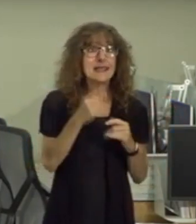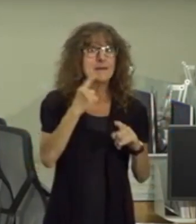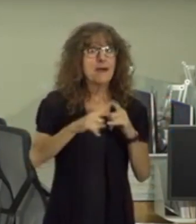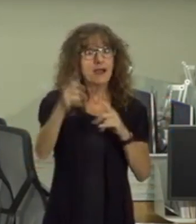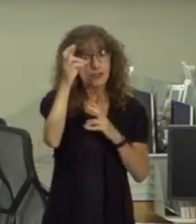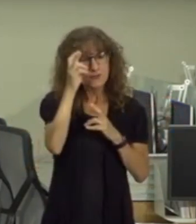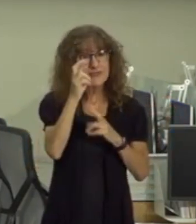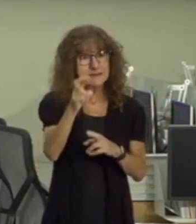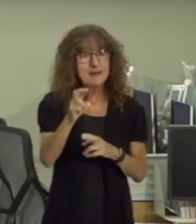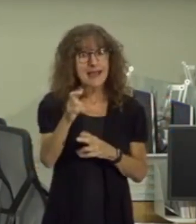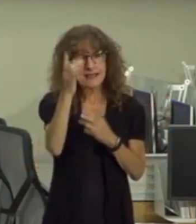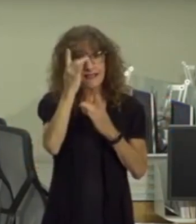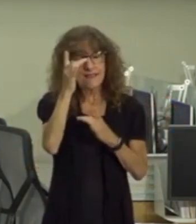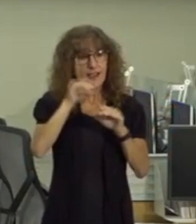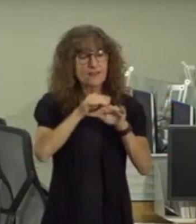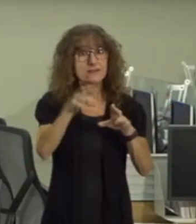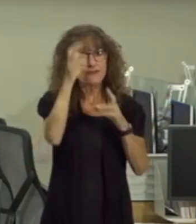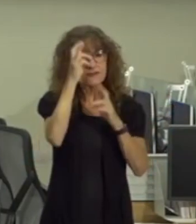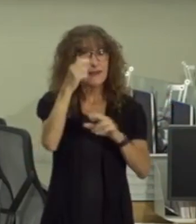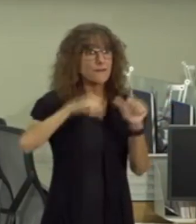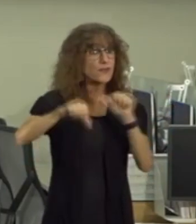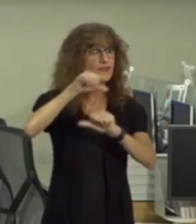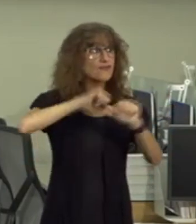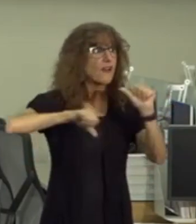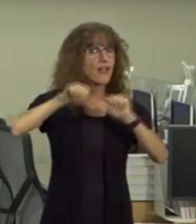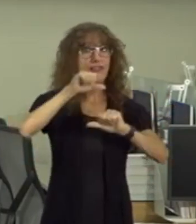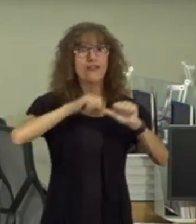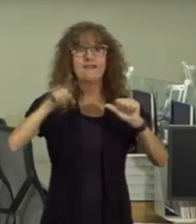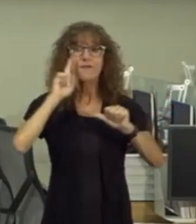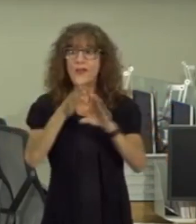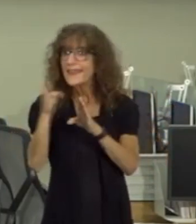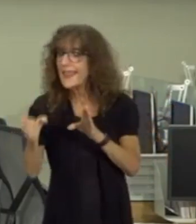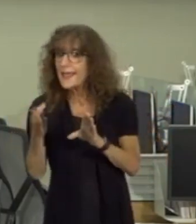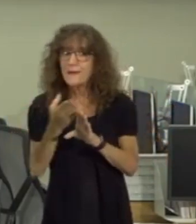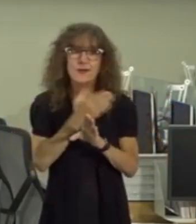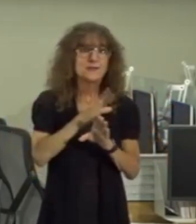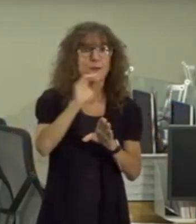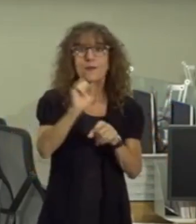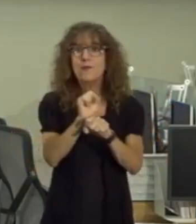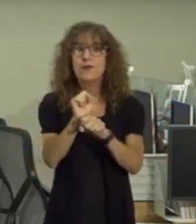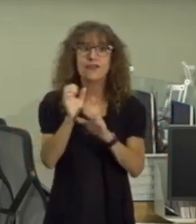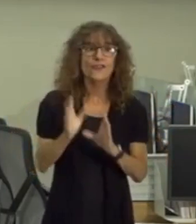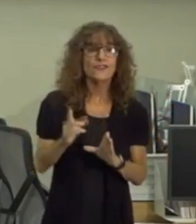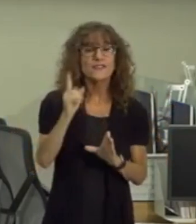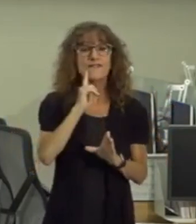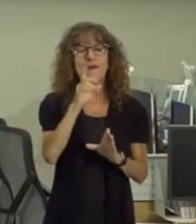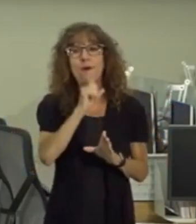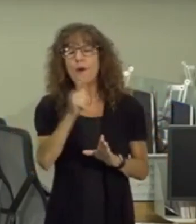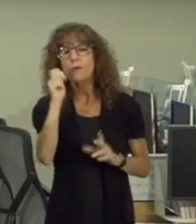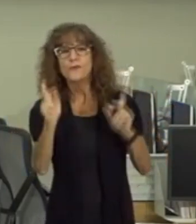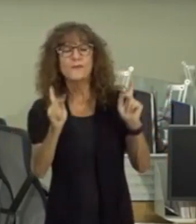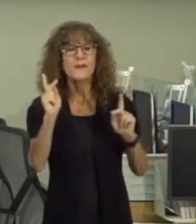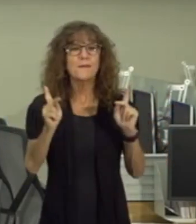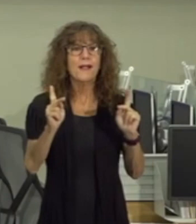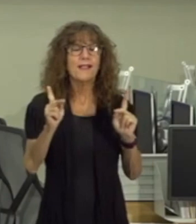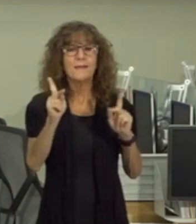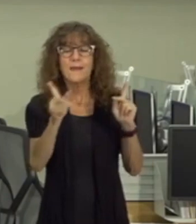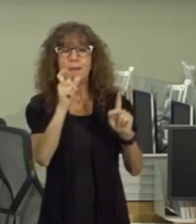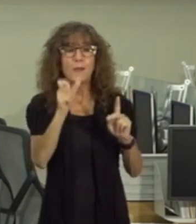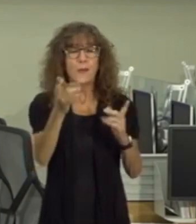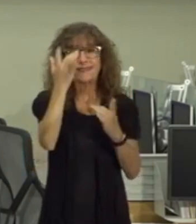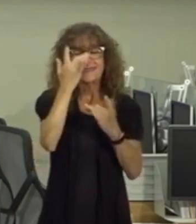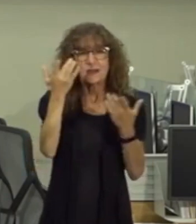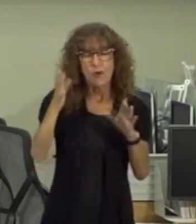virus but most especially your great respect for each other for your neighbors and colleagues for our older residents those who have pre-existing